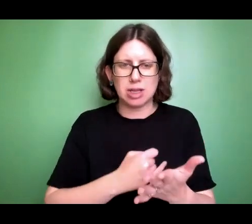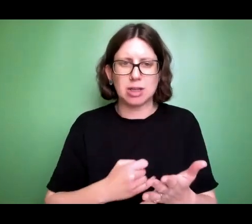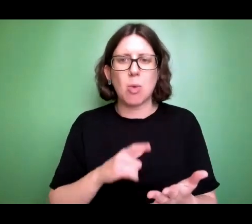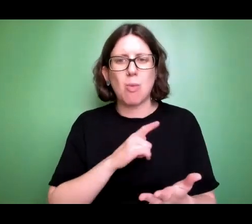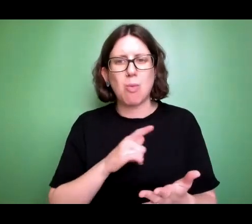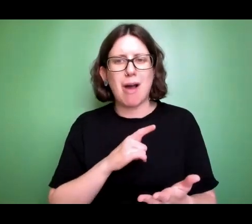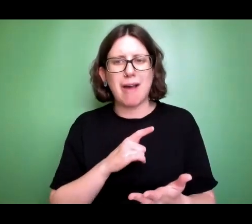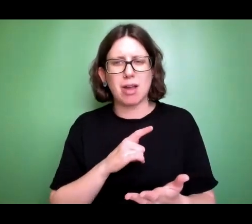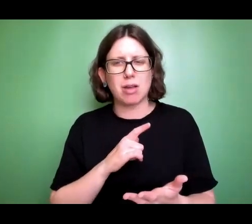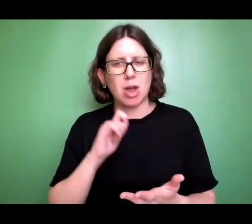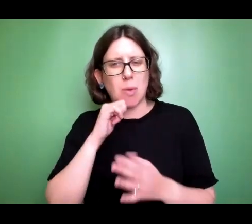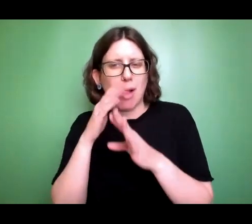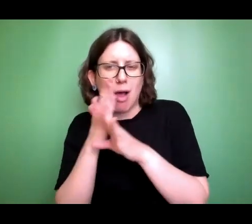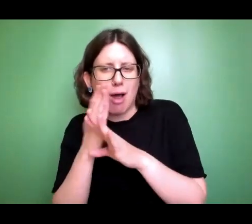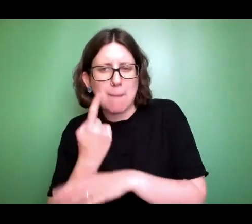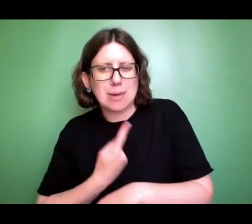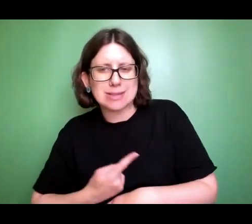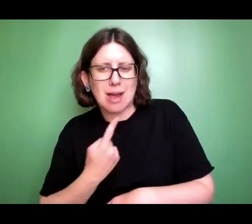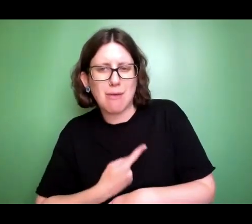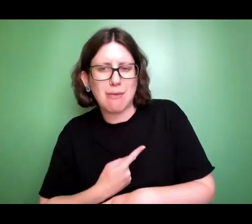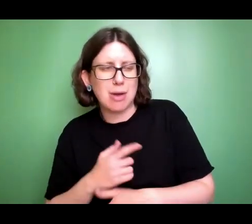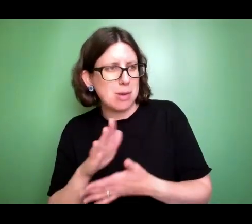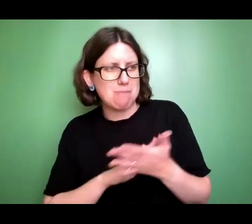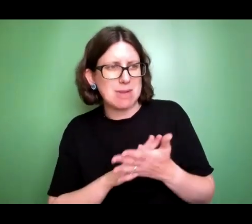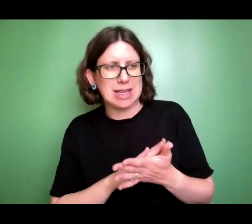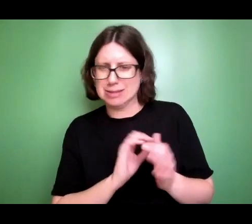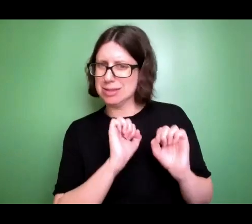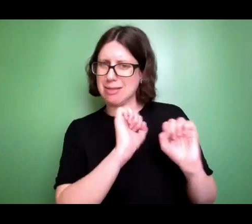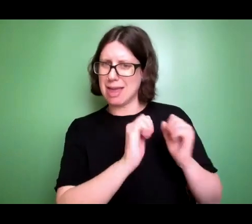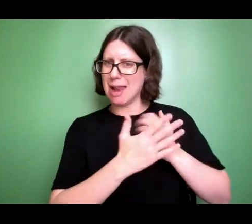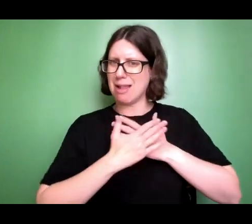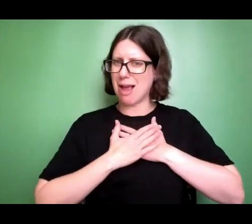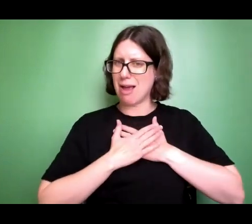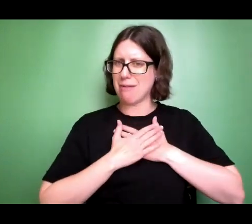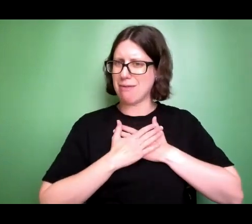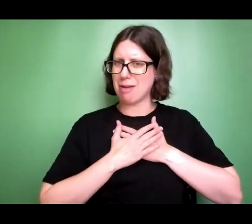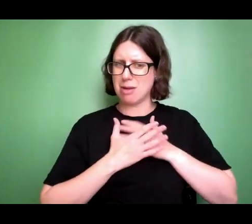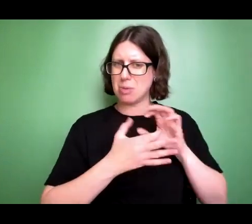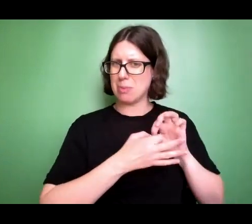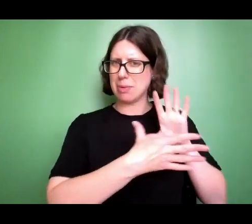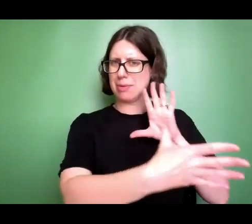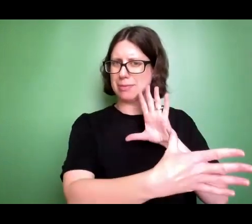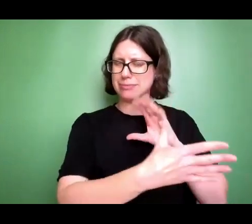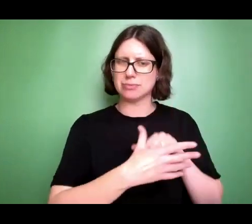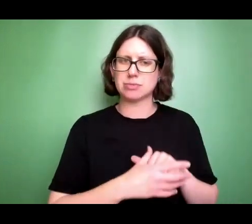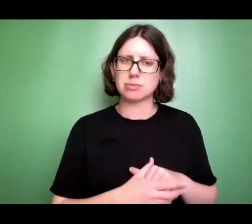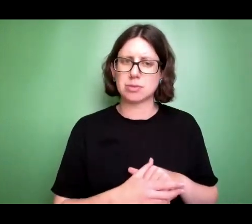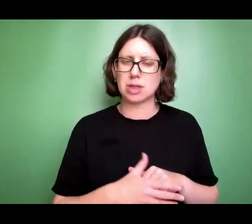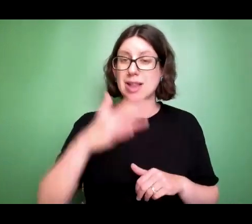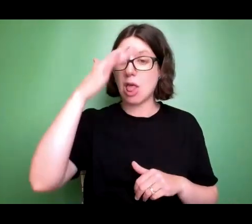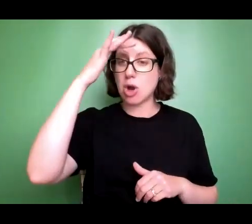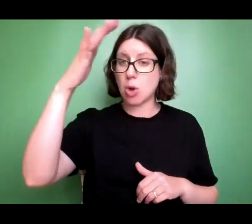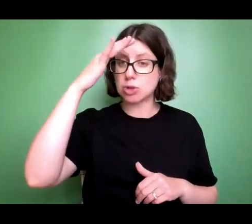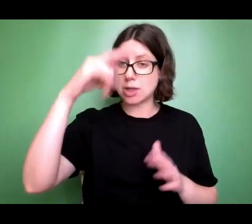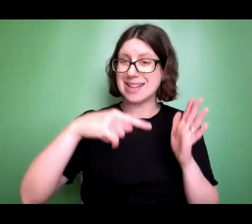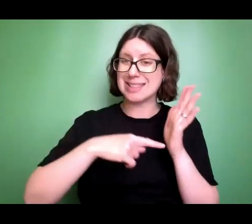less we're able to truly be able to receive and experience love. I love how the theologian and author Timothy Keller puts it. He